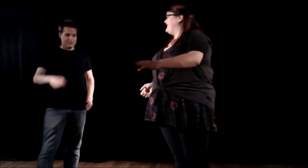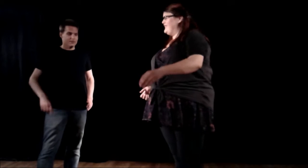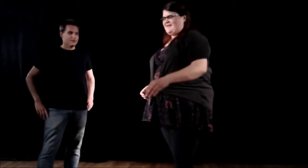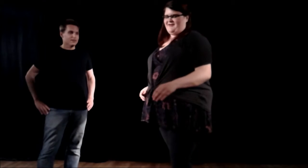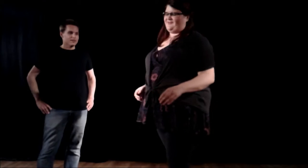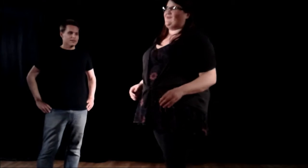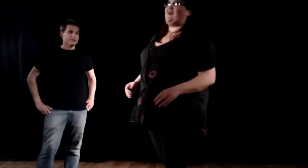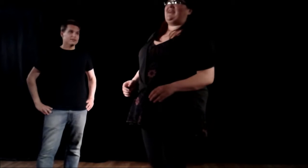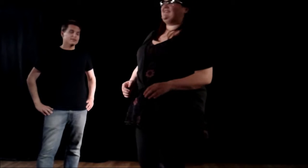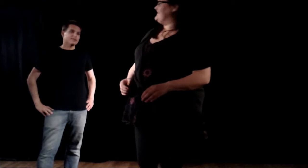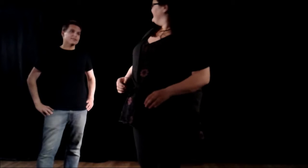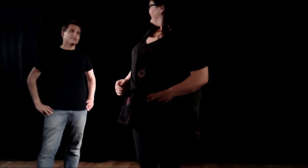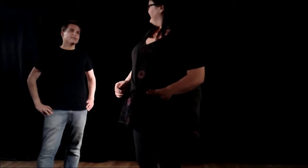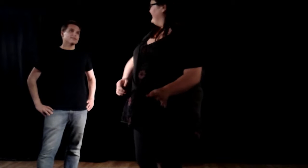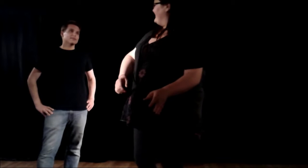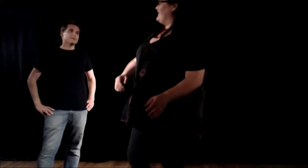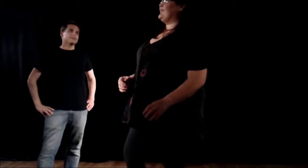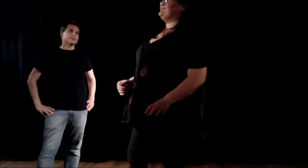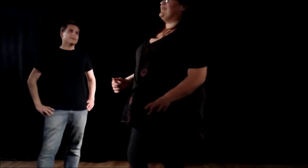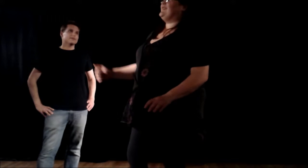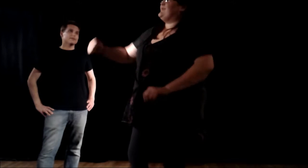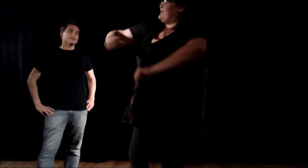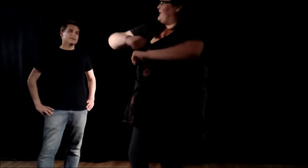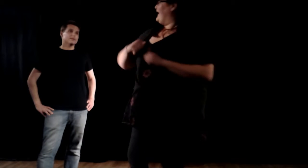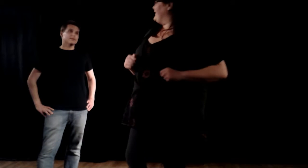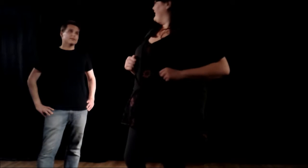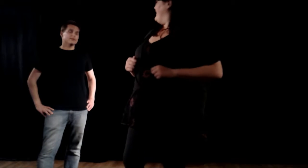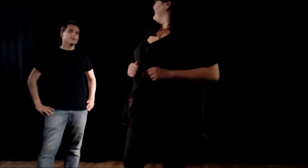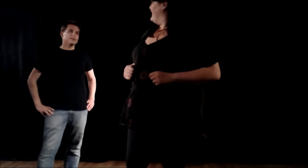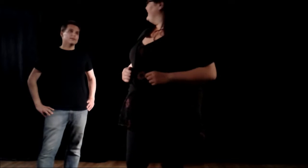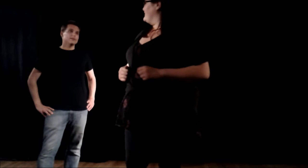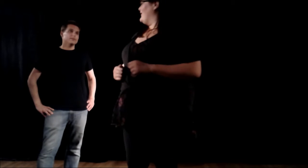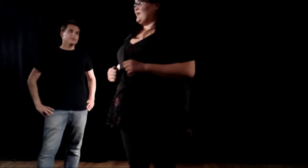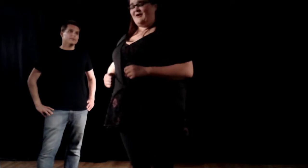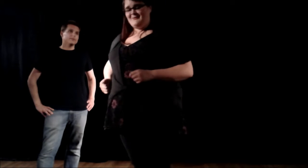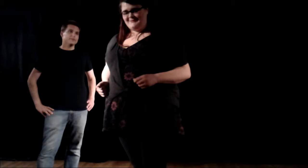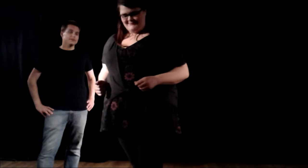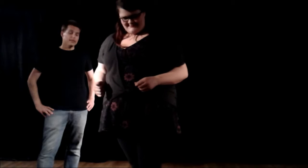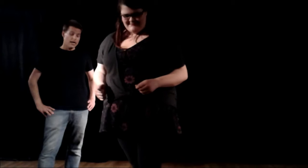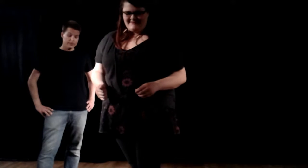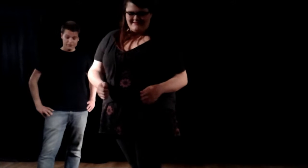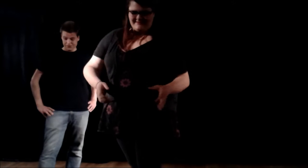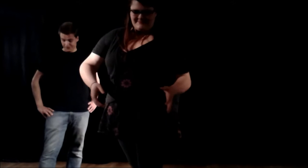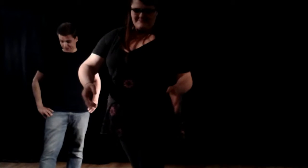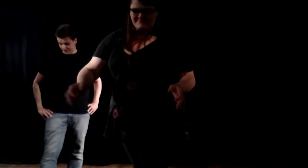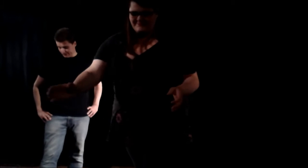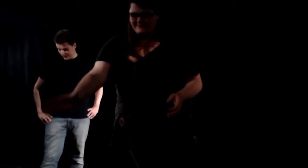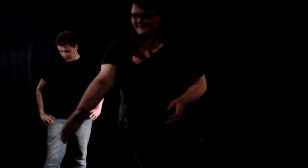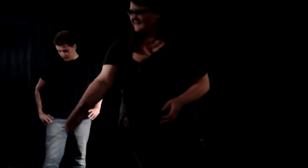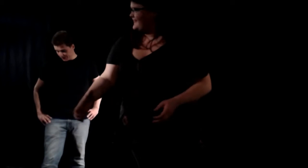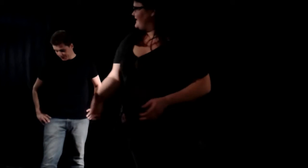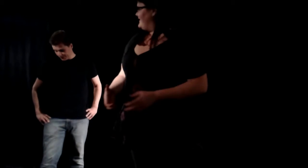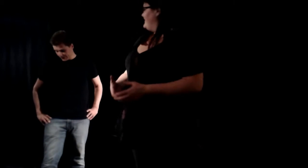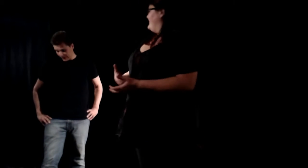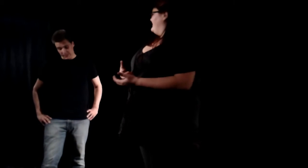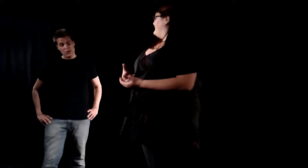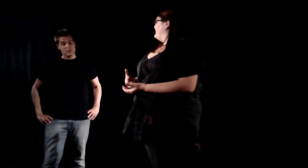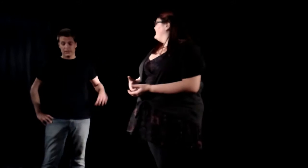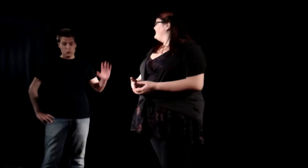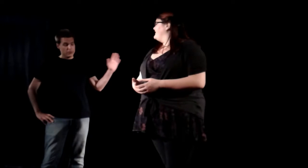It was great. Curled up in, got my blanket around me, some cocoa. Yeah, yeah. That sounds like a